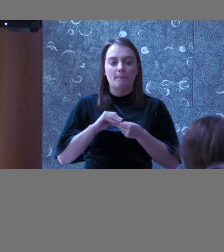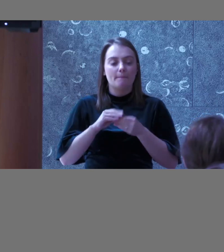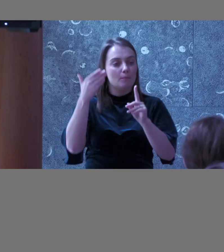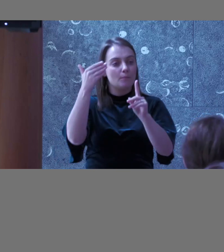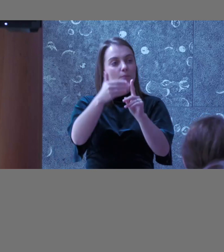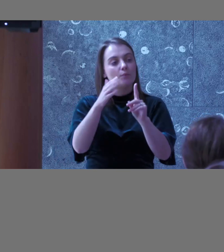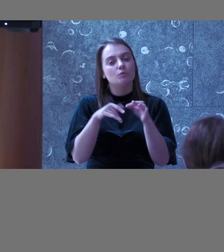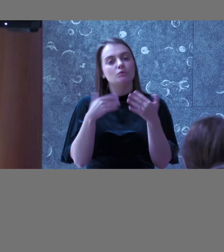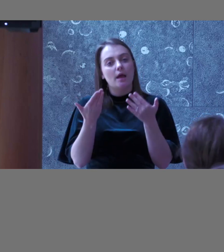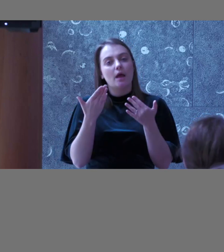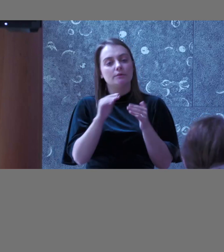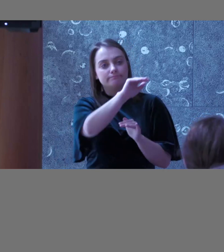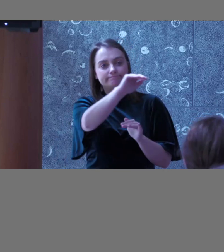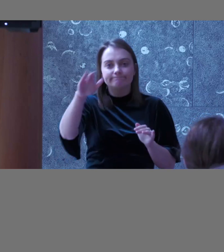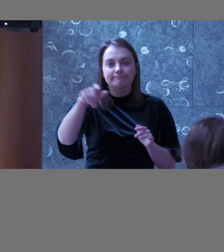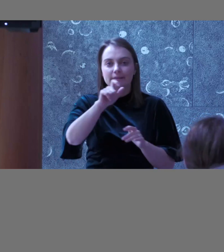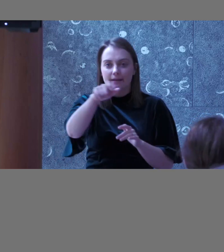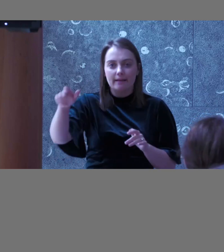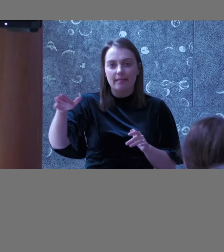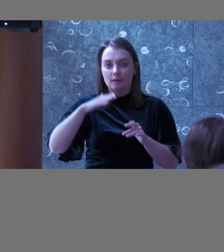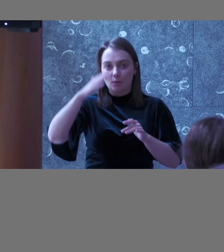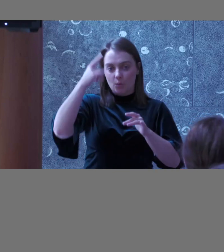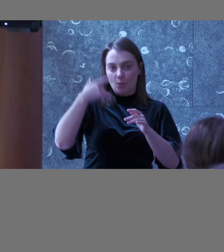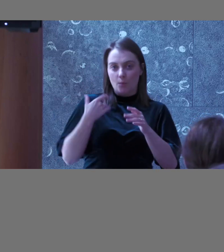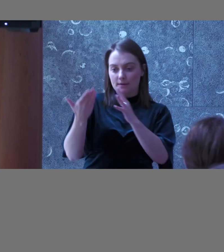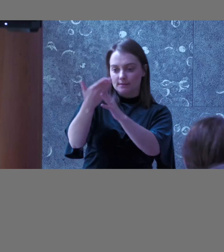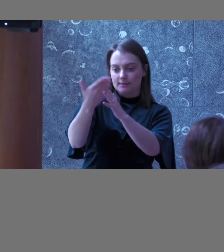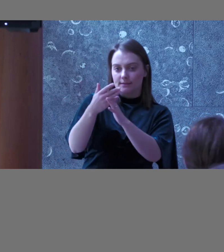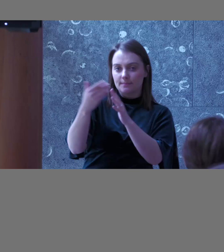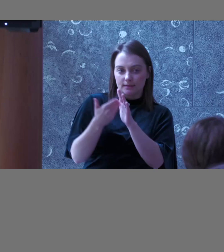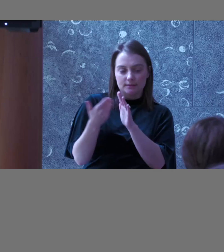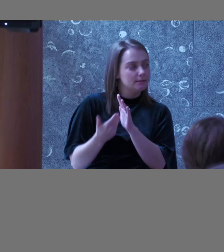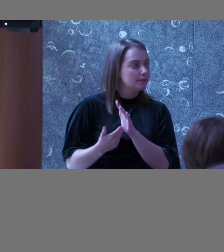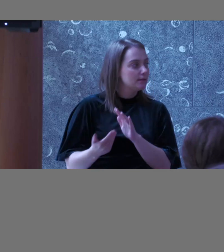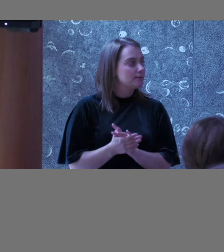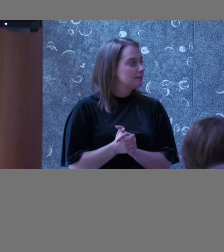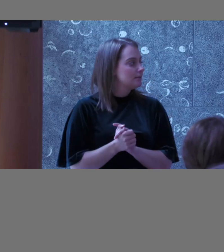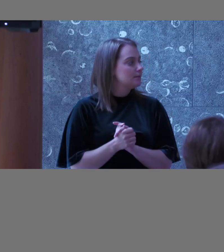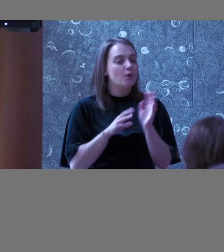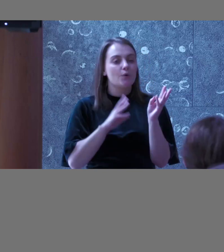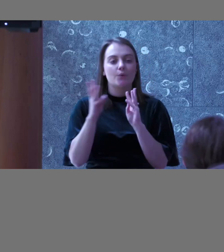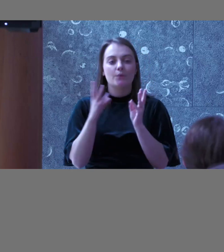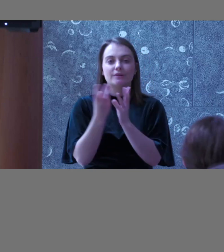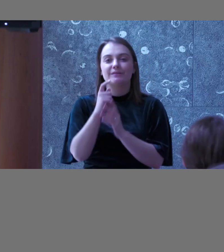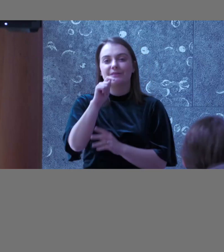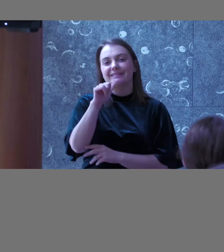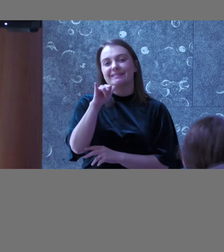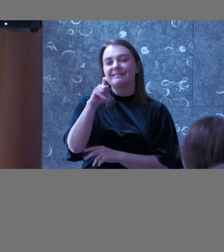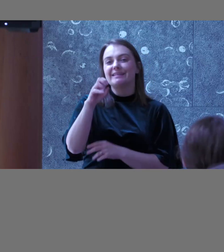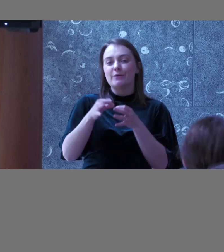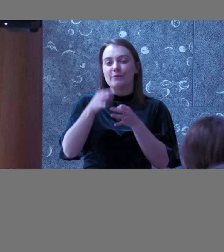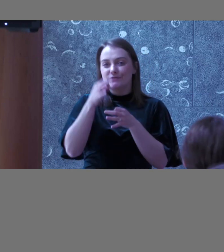your clients? How would you, I don't know, you work also with, I believe, Taito. How would you convince the CEO of Taito,